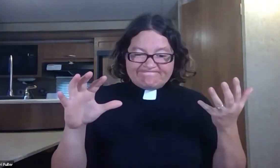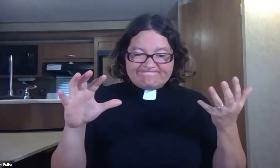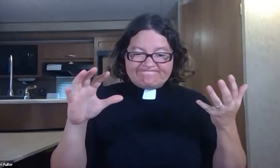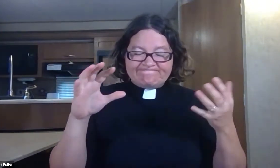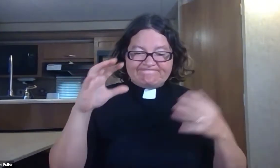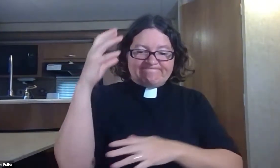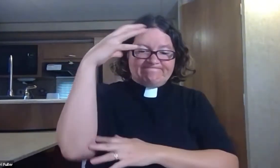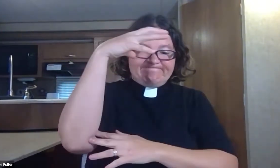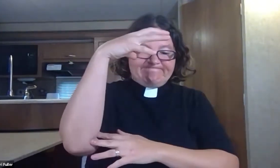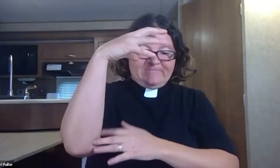shrub died.